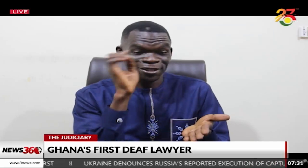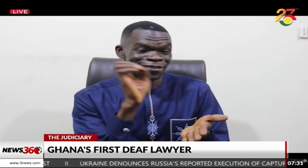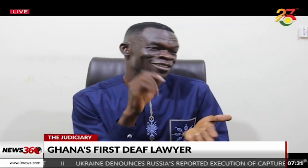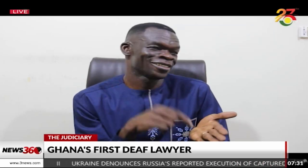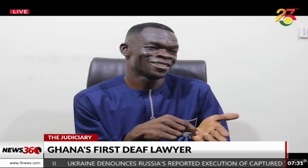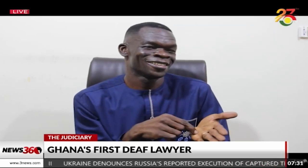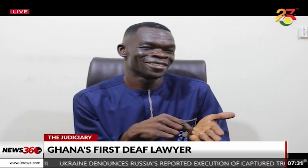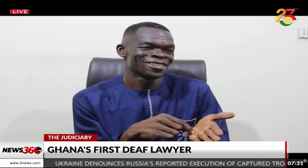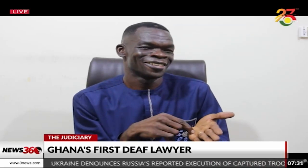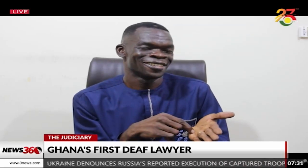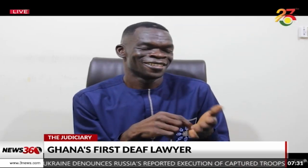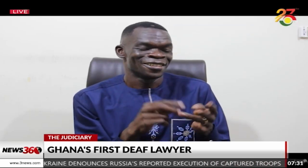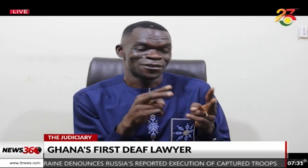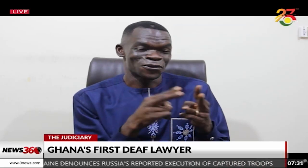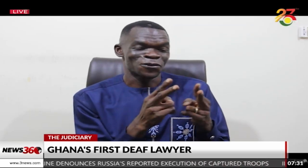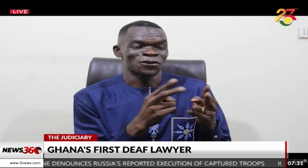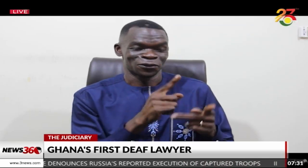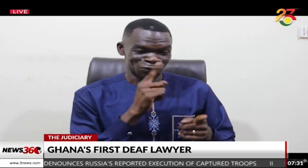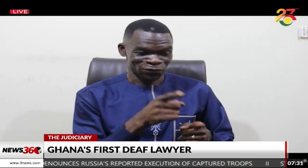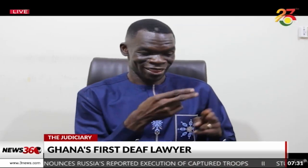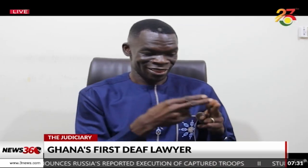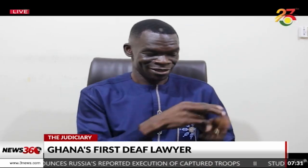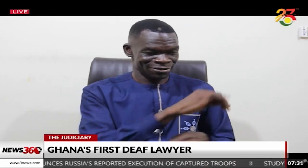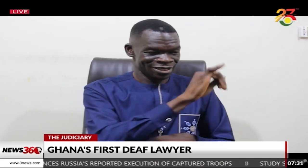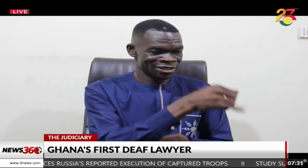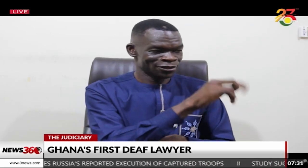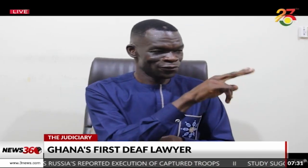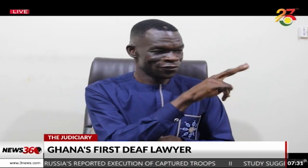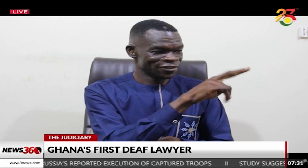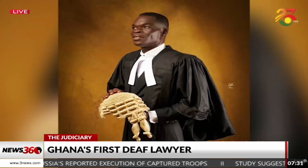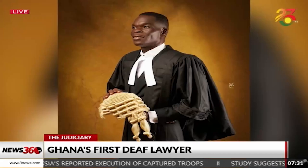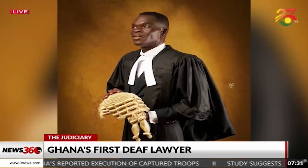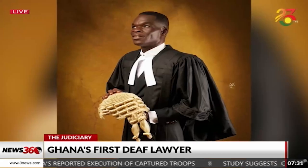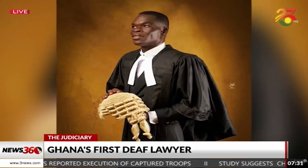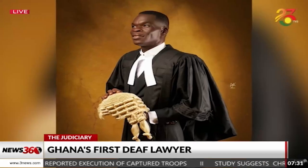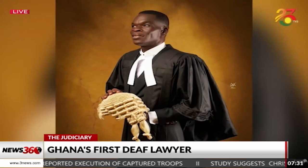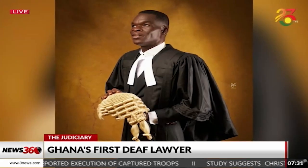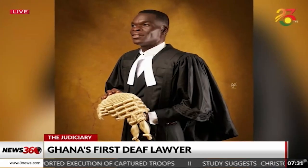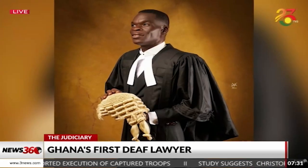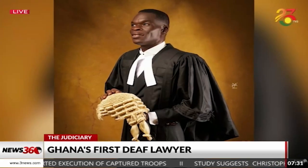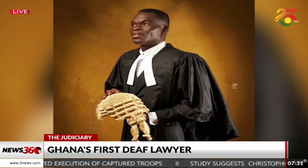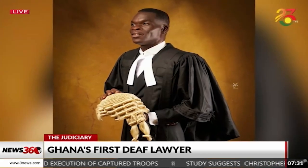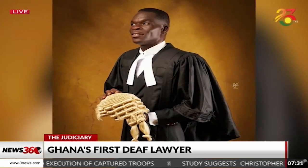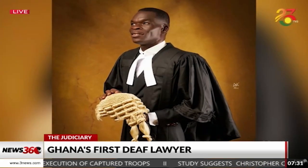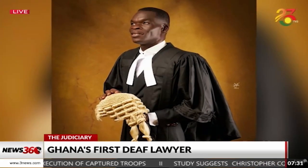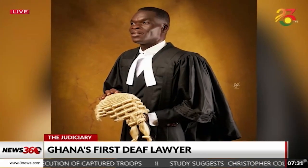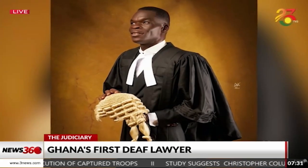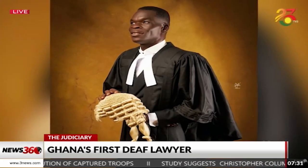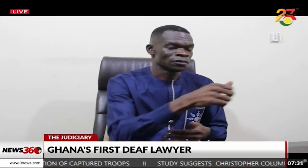football club. And that's what, and that became Juventus since then. He recounted his journey to become a lawyer. When I